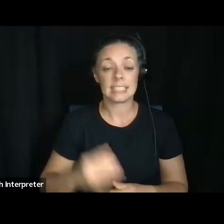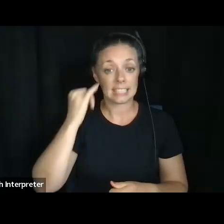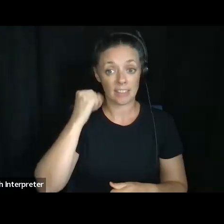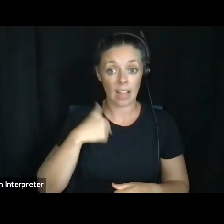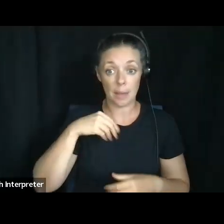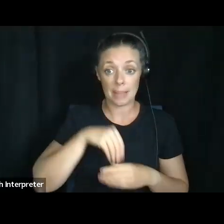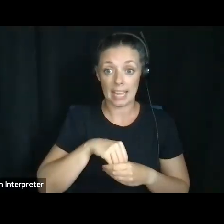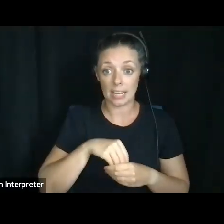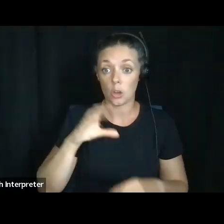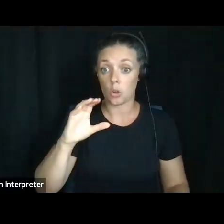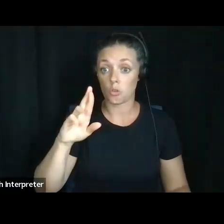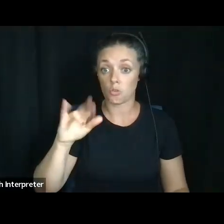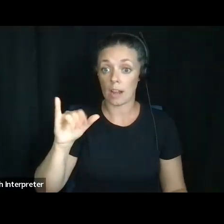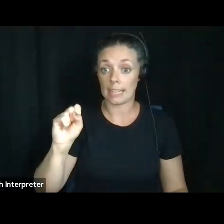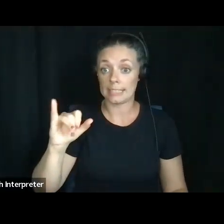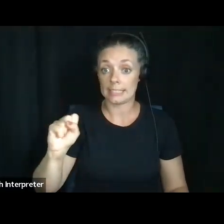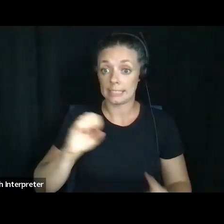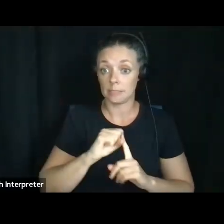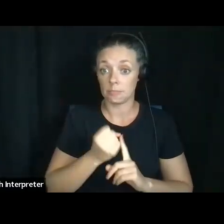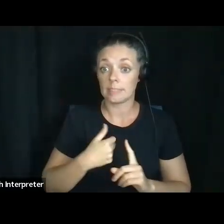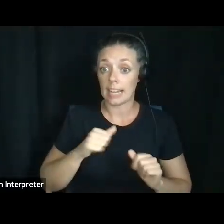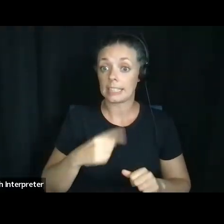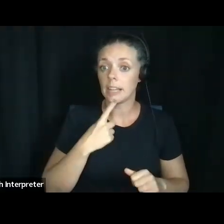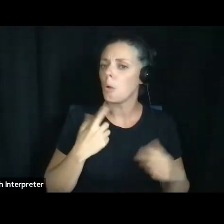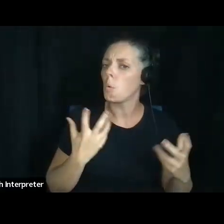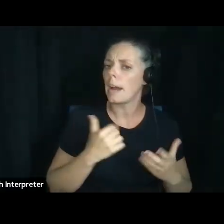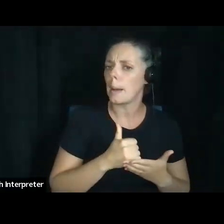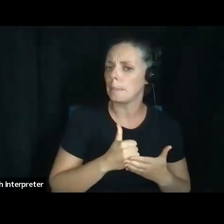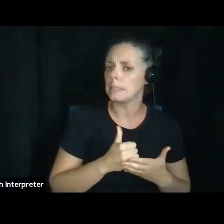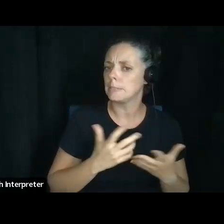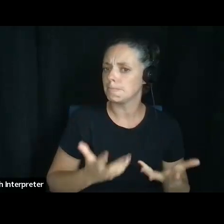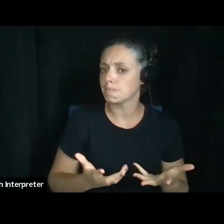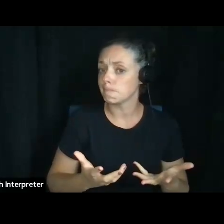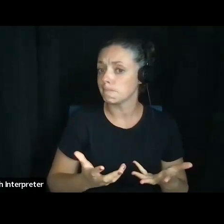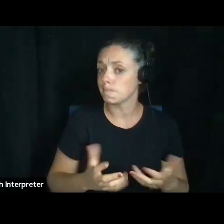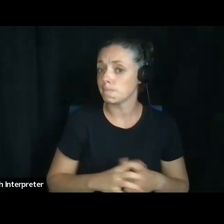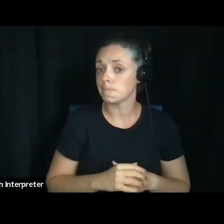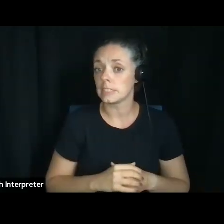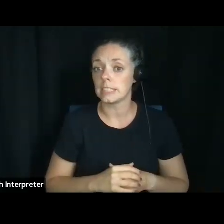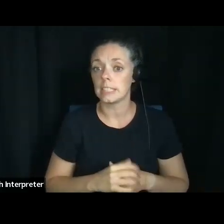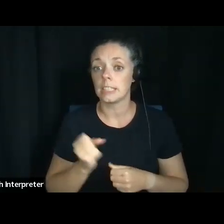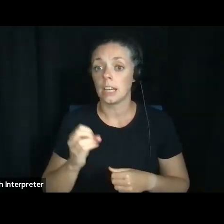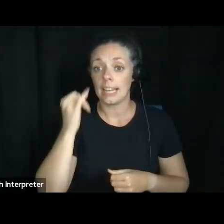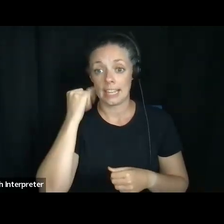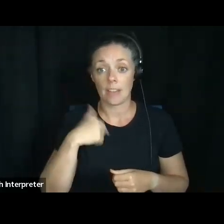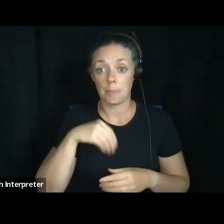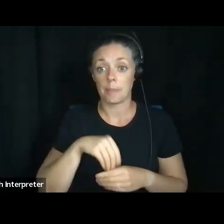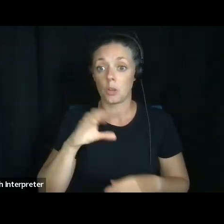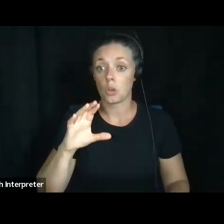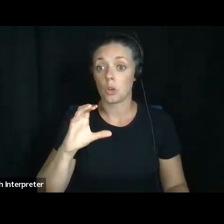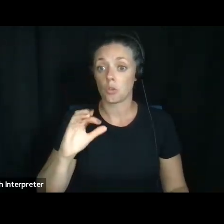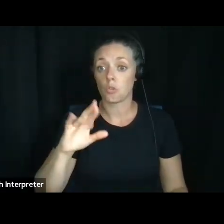crisis situation, I can say what helps. Um, so if I'm in a crisis situation,